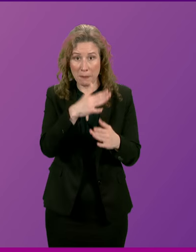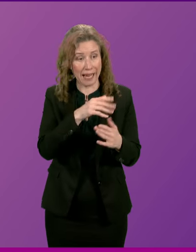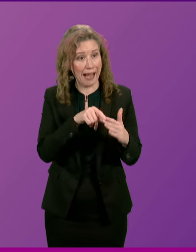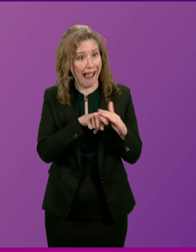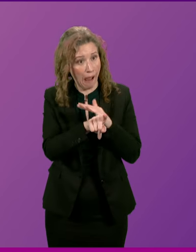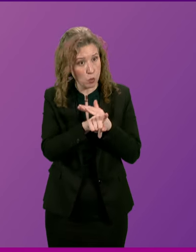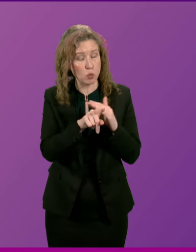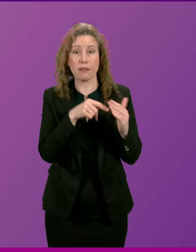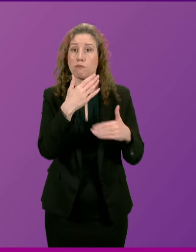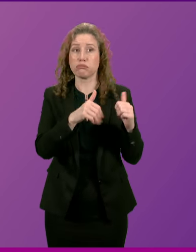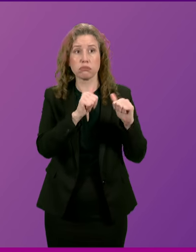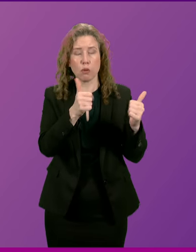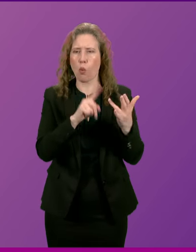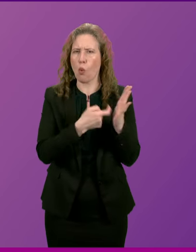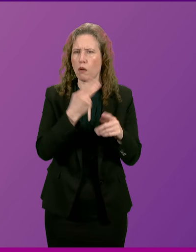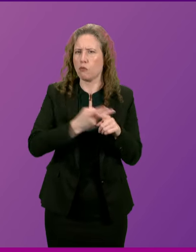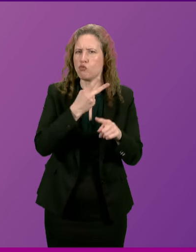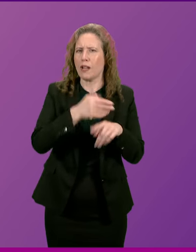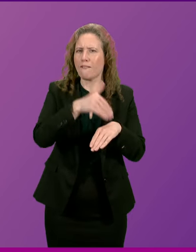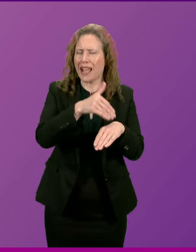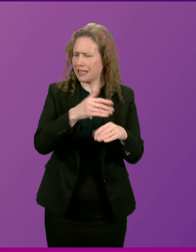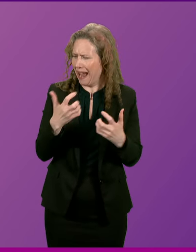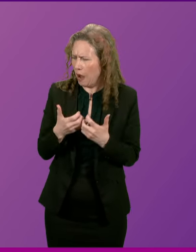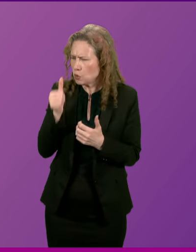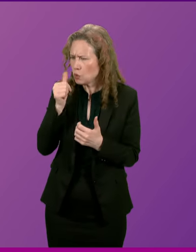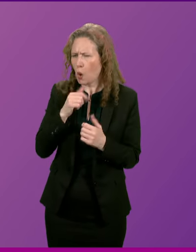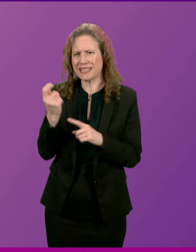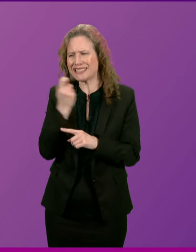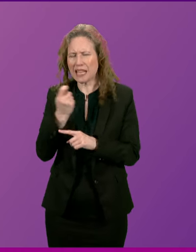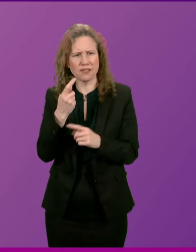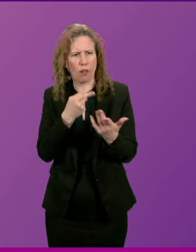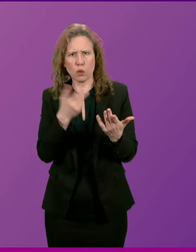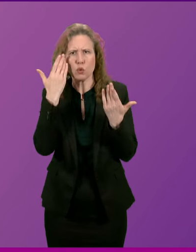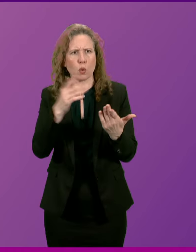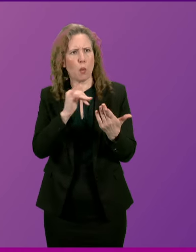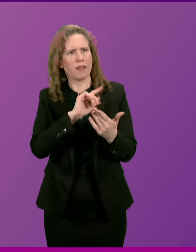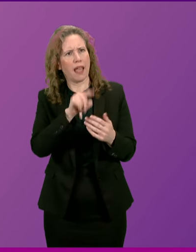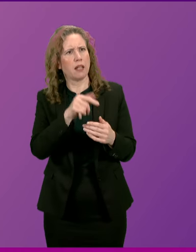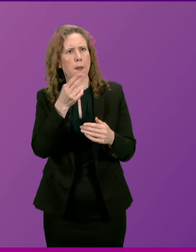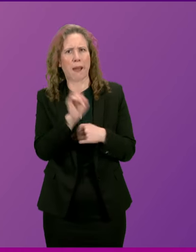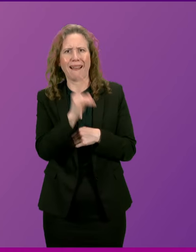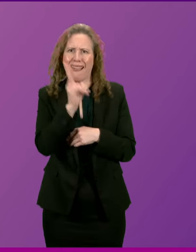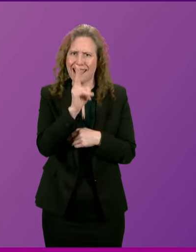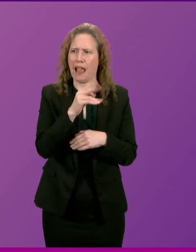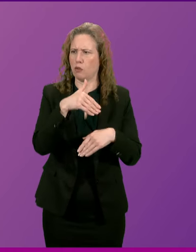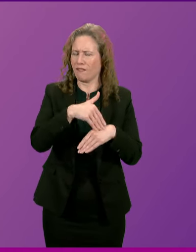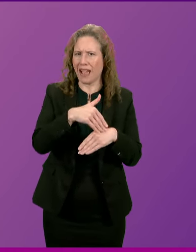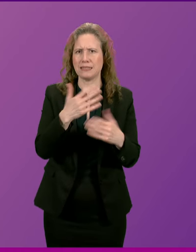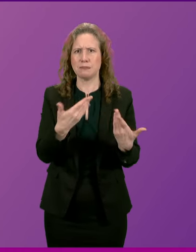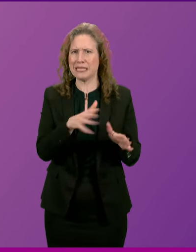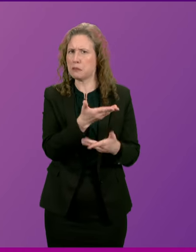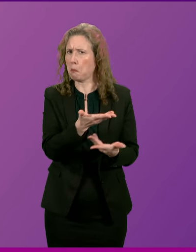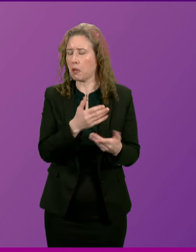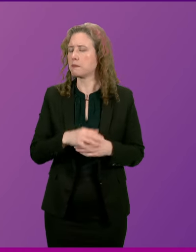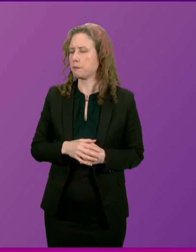how can it possibly judge how successful this programme is? Deputy First Minister. When it comes to these